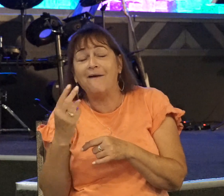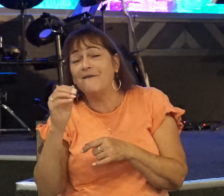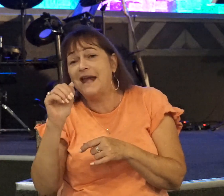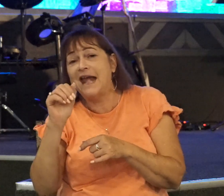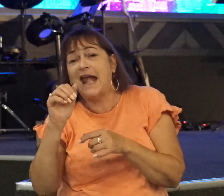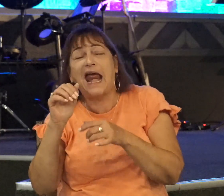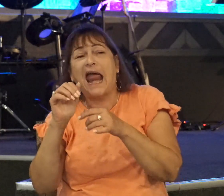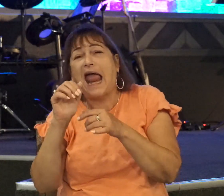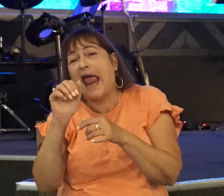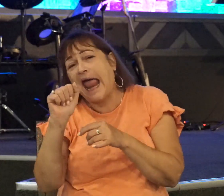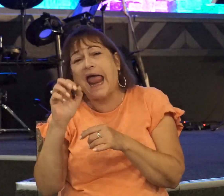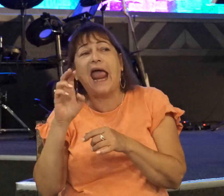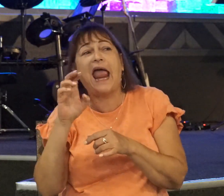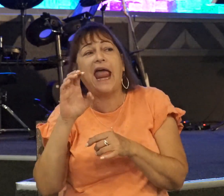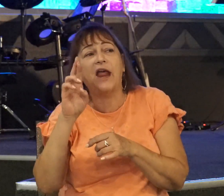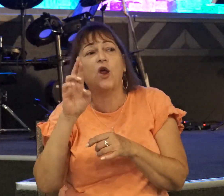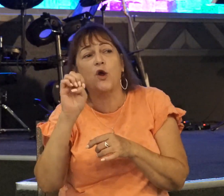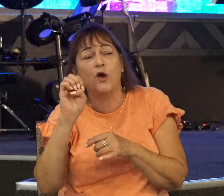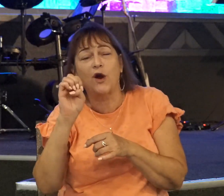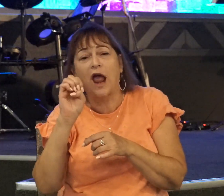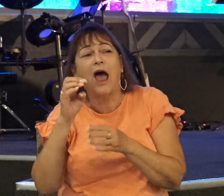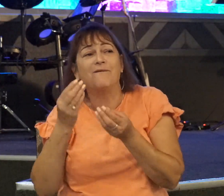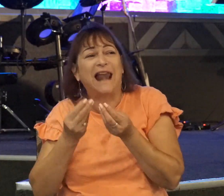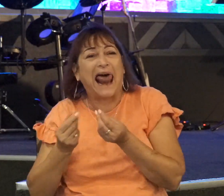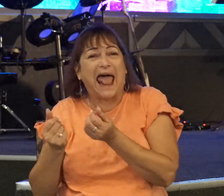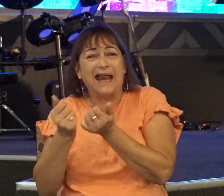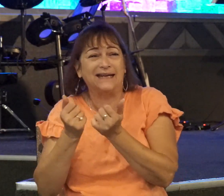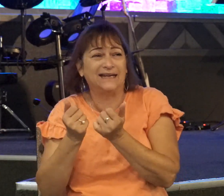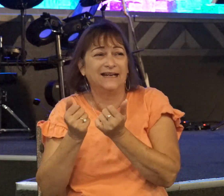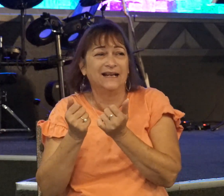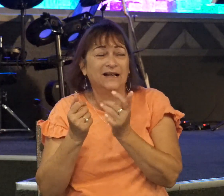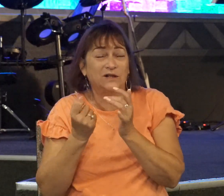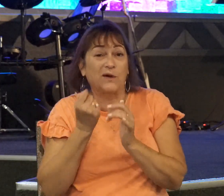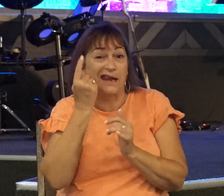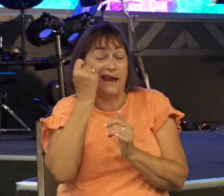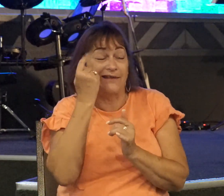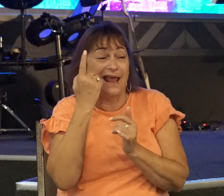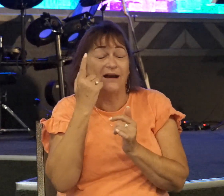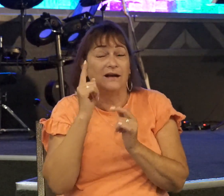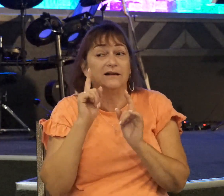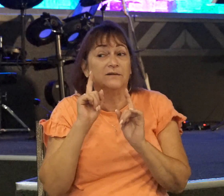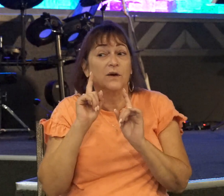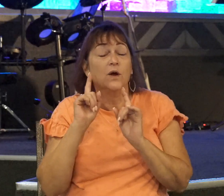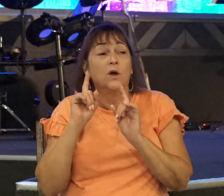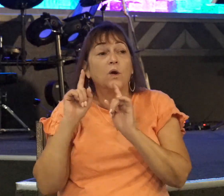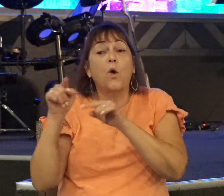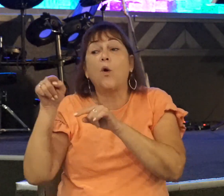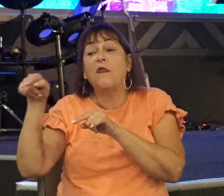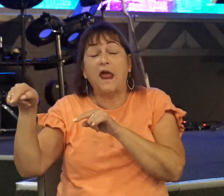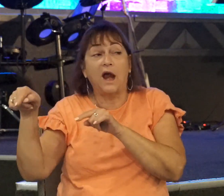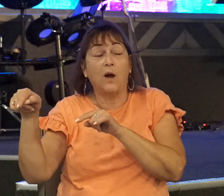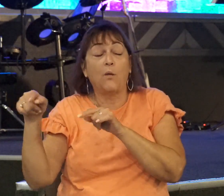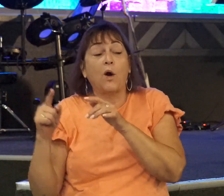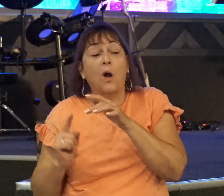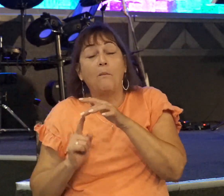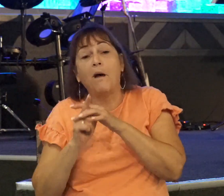And so, did you see his plan? Did you catch his plan there? He says, Let's go over to the garrison. We're going to pop up, and we're going to wave at them.